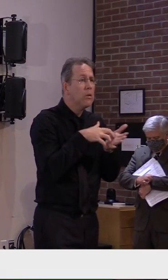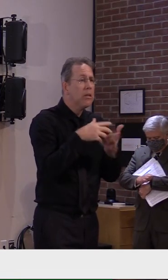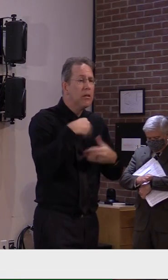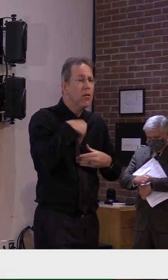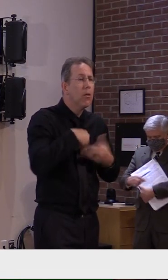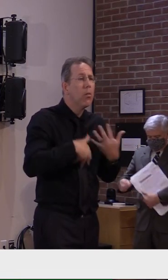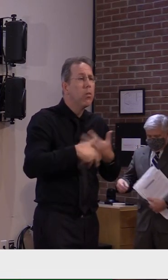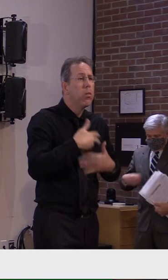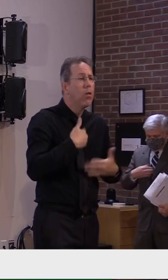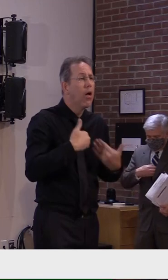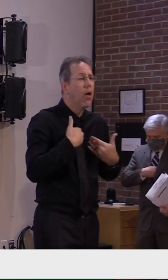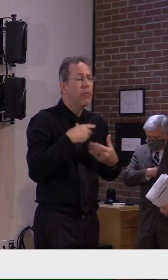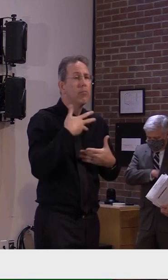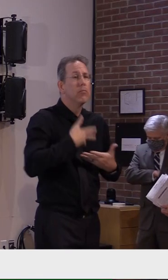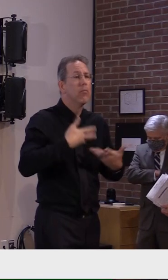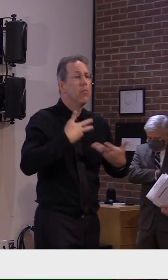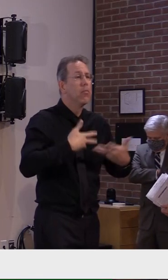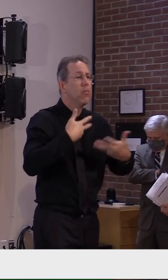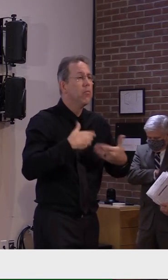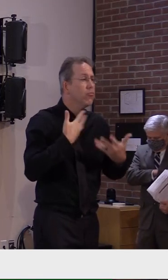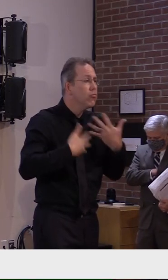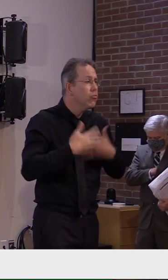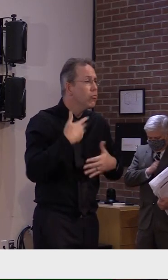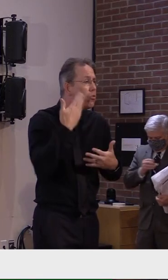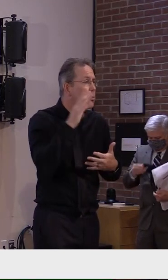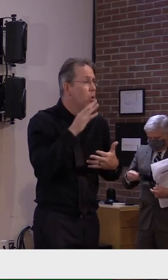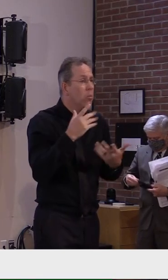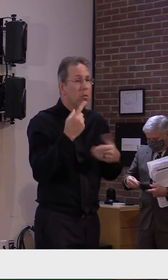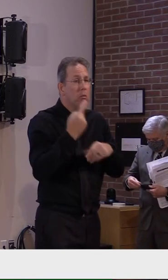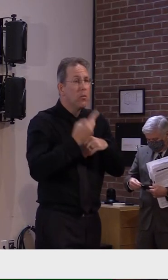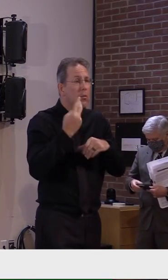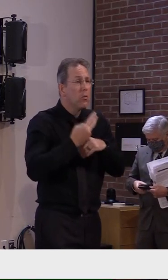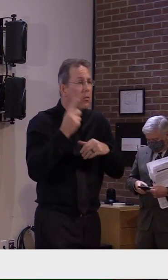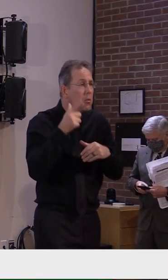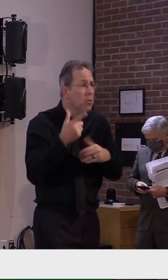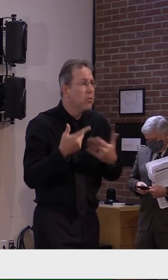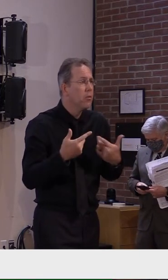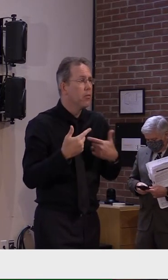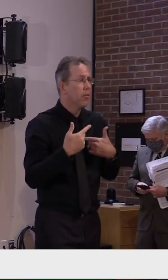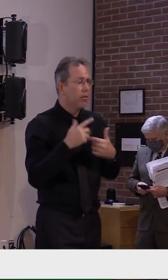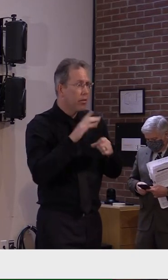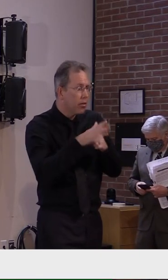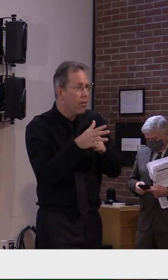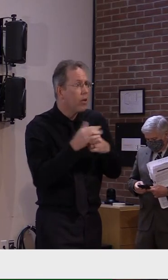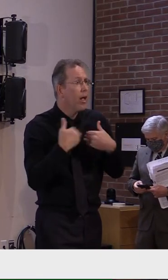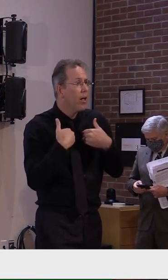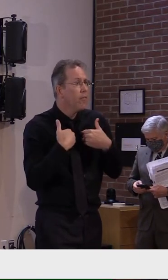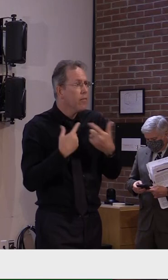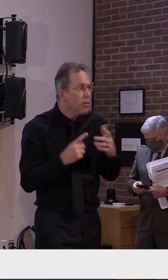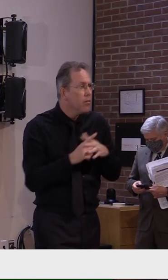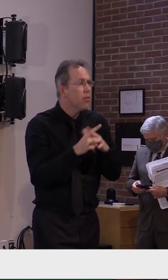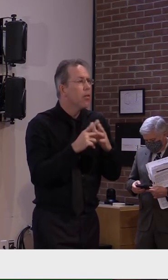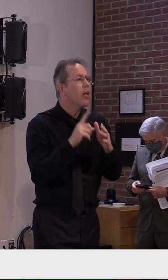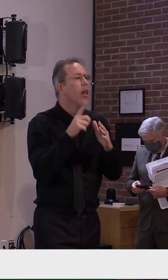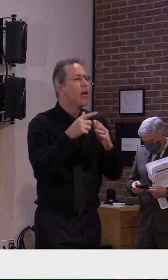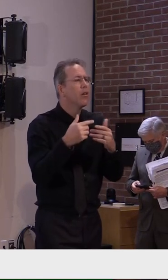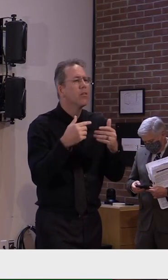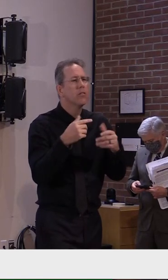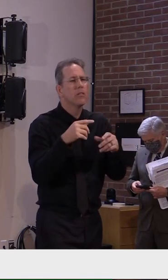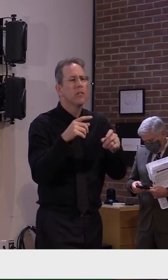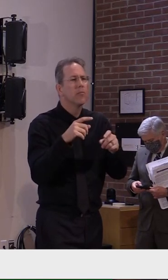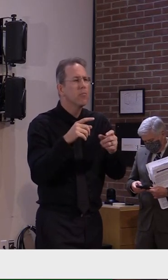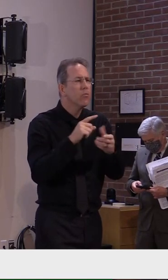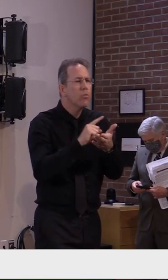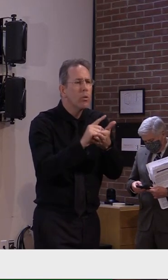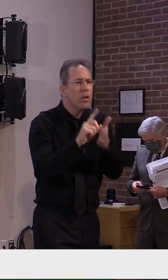the test well what does that mean it means your body is dealt with the infection but the virus is still in you even if it's not in a viable form